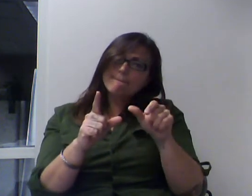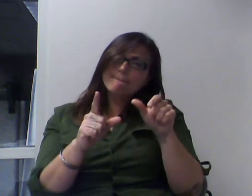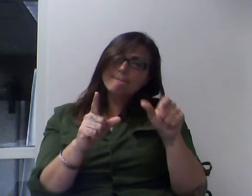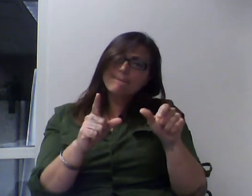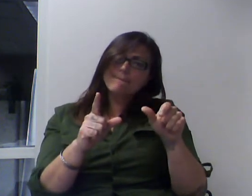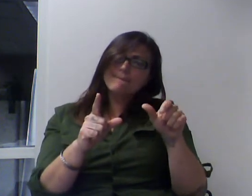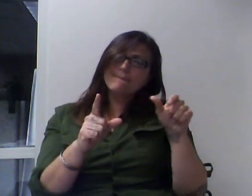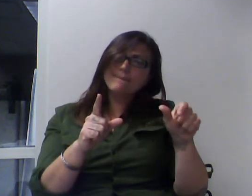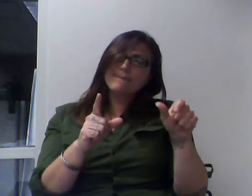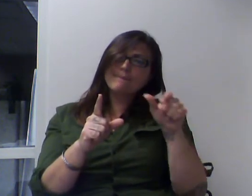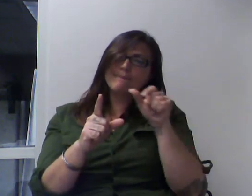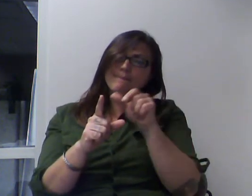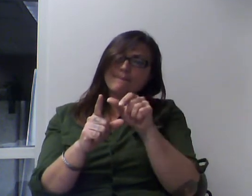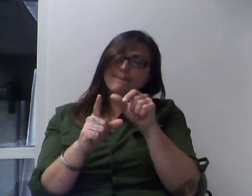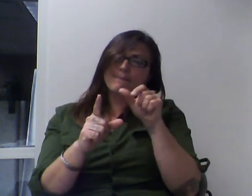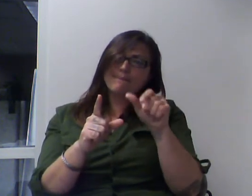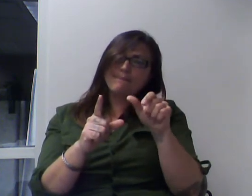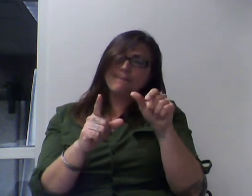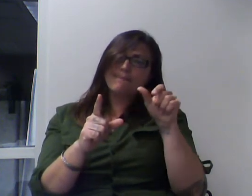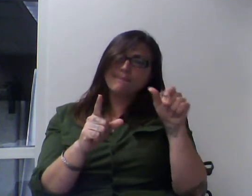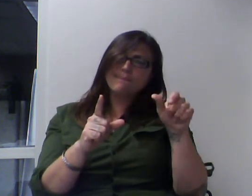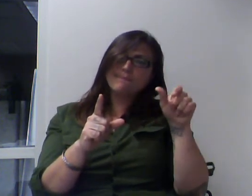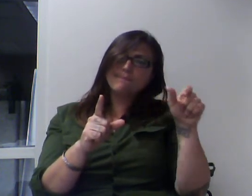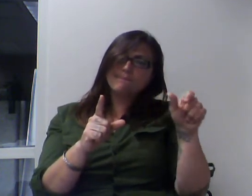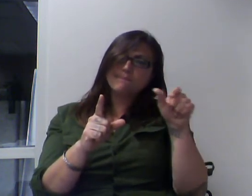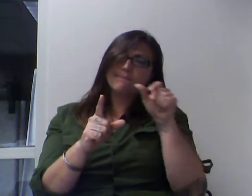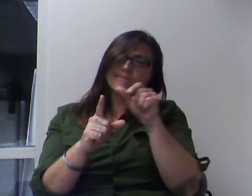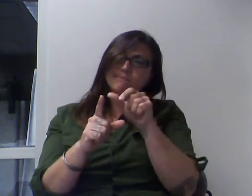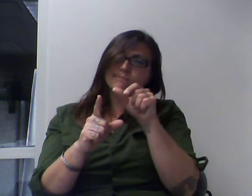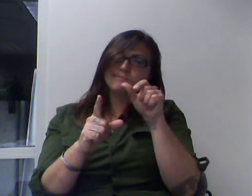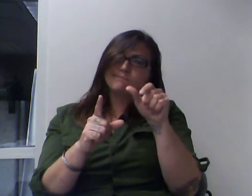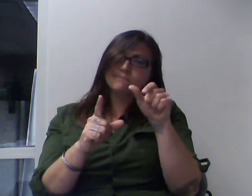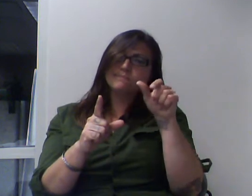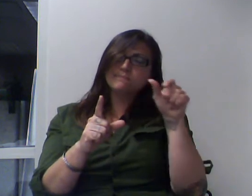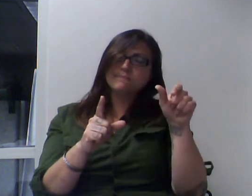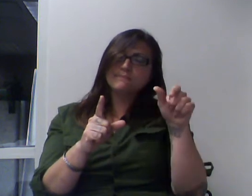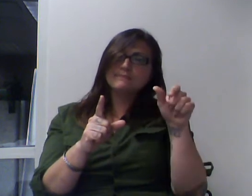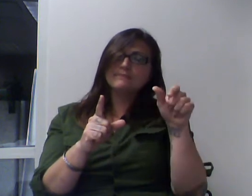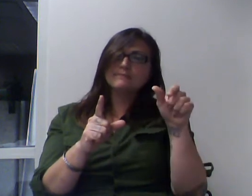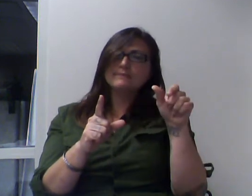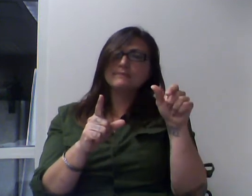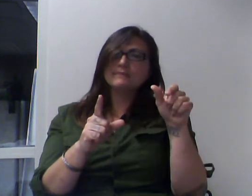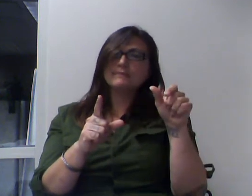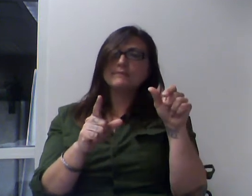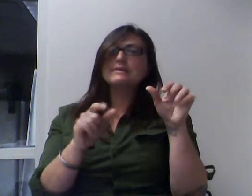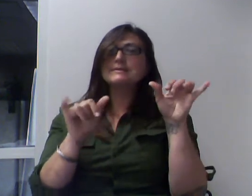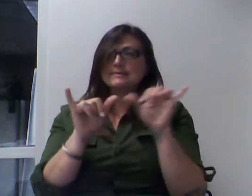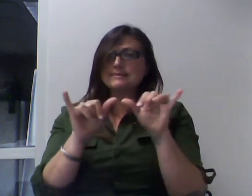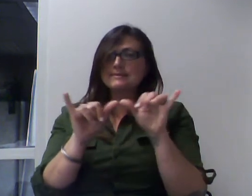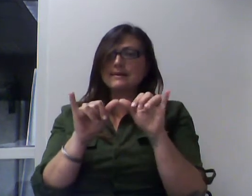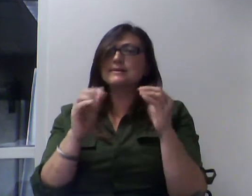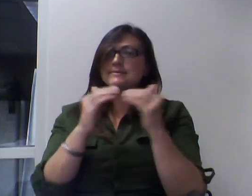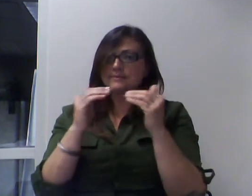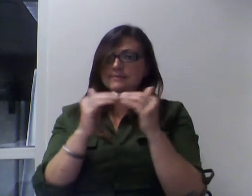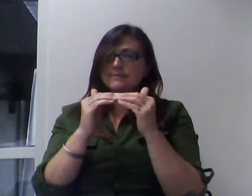rectangles to cover them. And then when you counted the number of squares necessary,